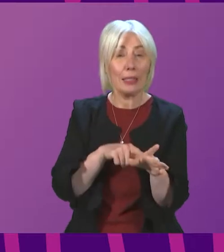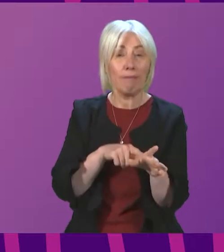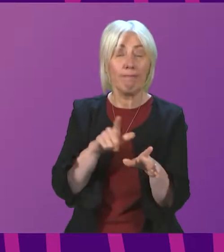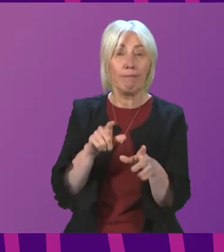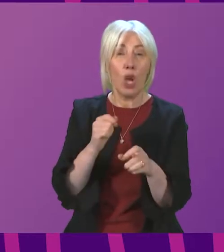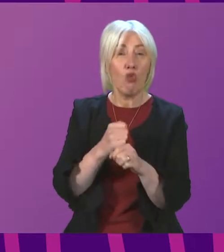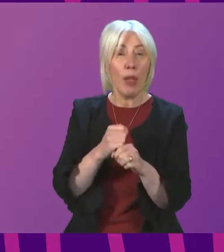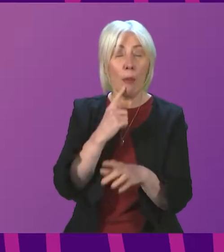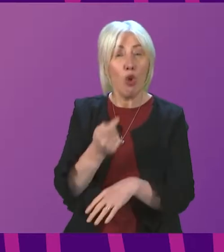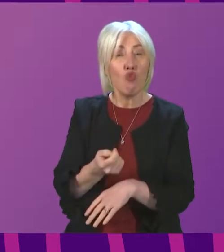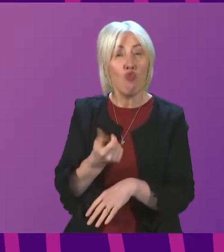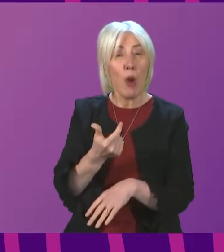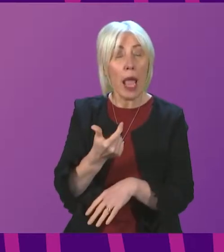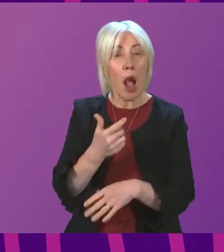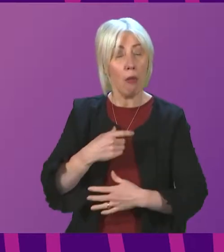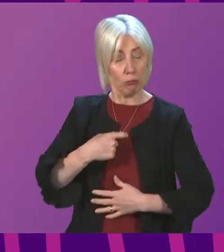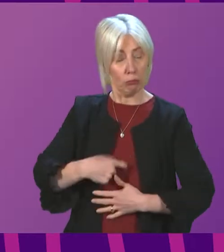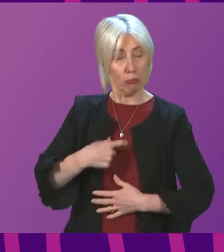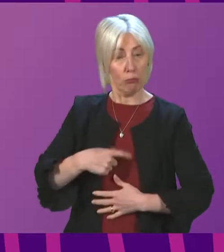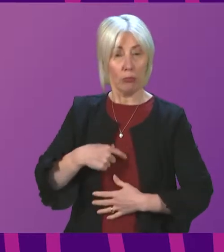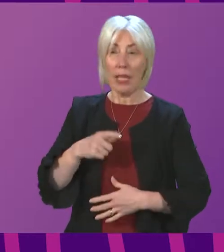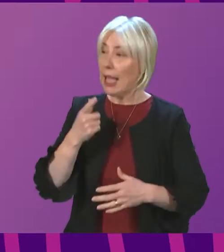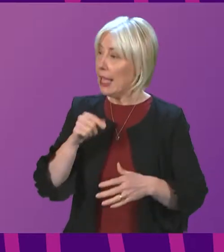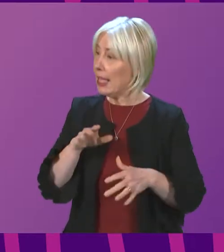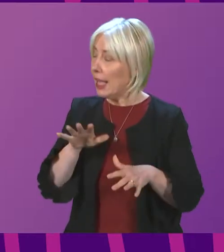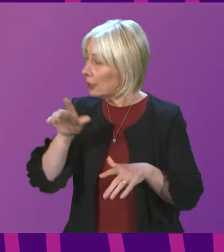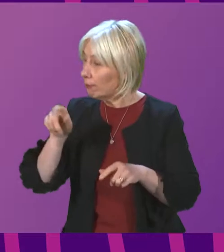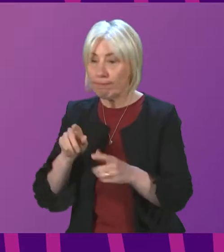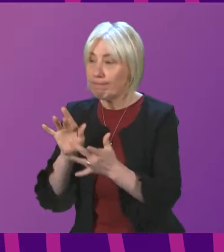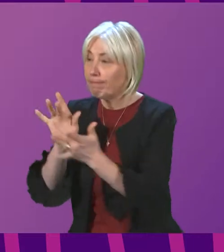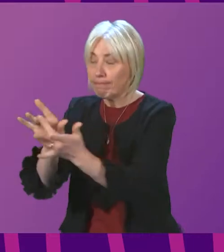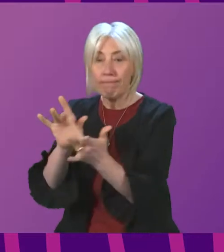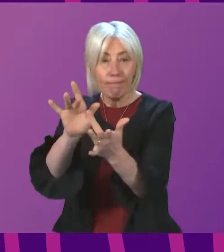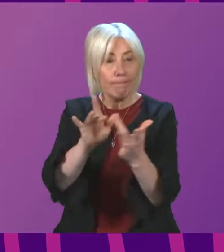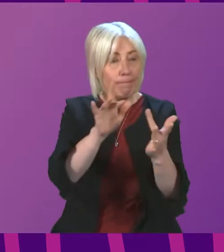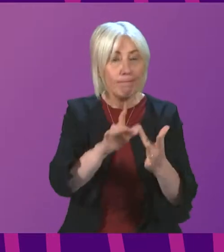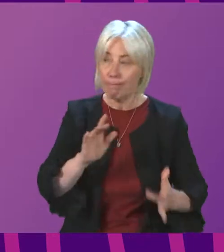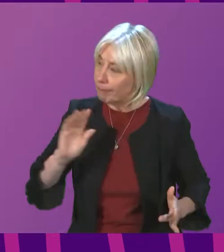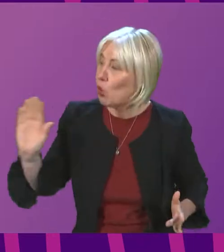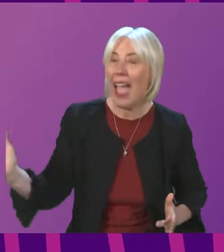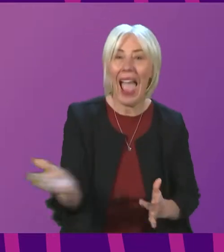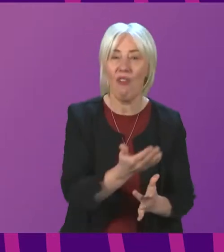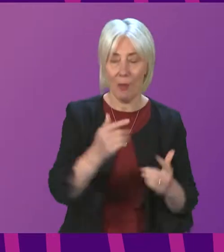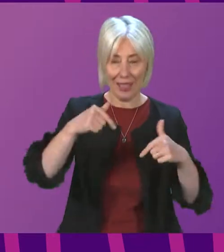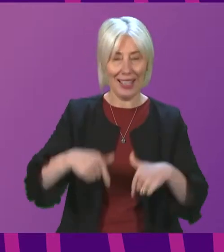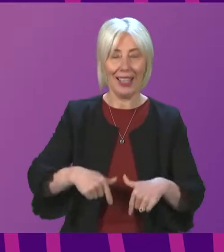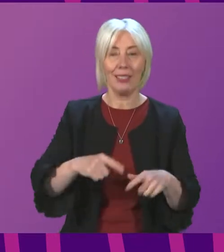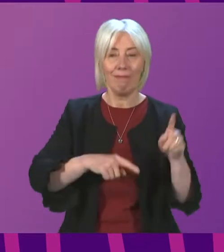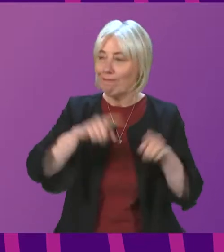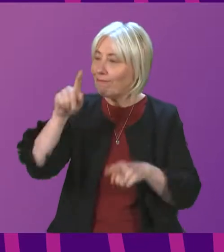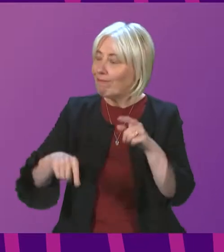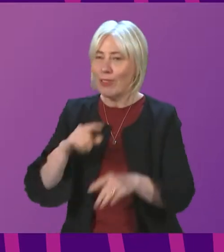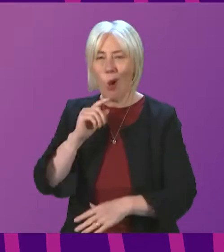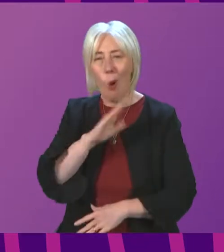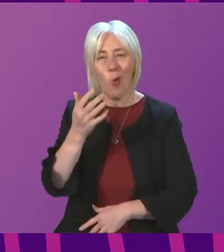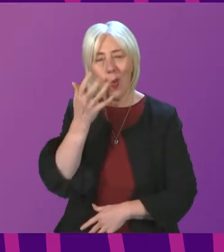quality in this chamber of being able to reach out across the aisle to all corners of this chamber. He is always greeting people